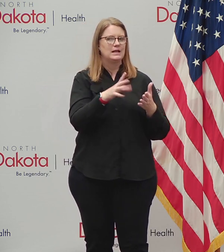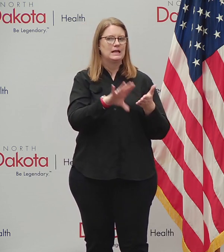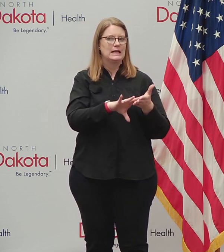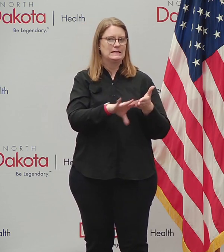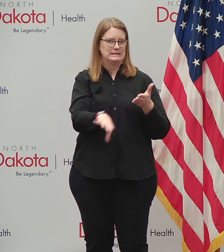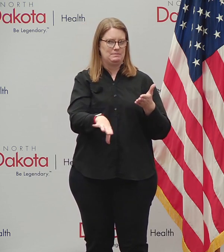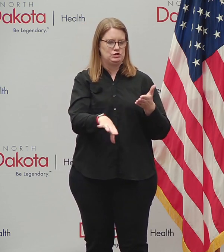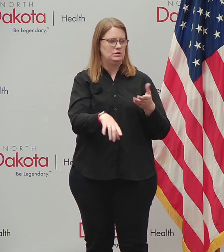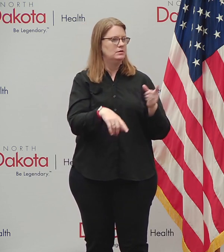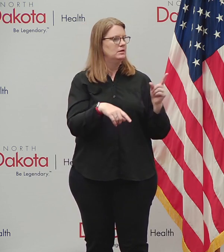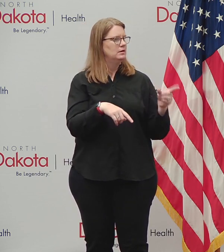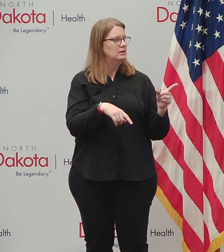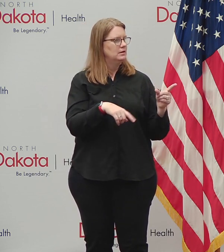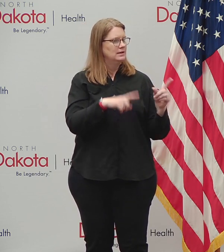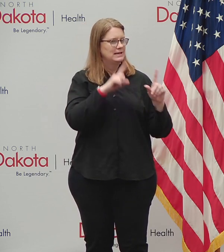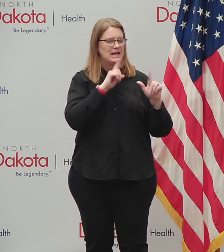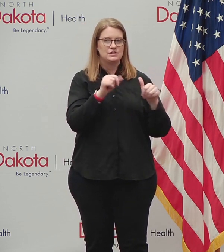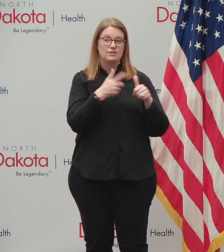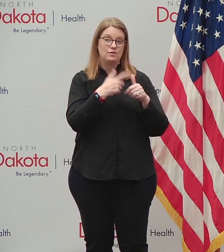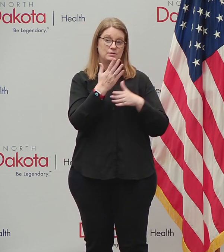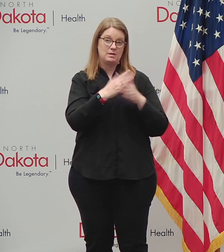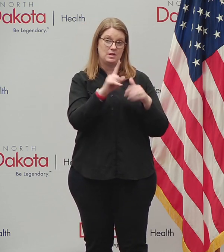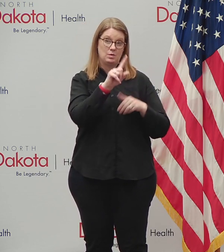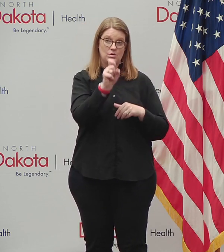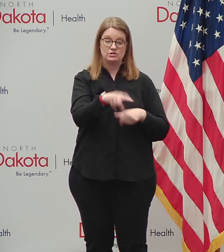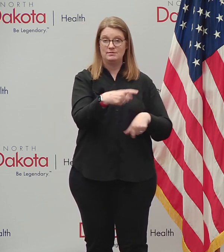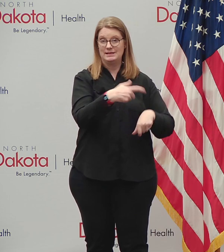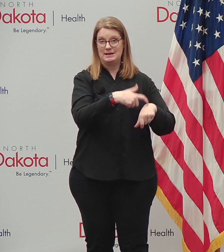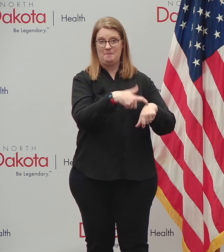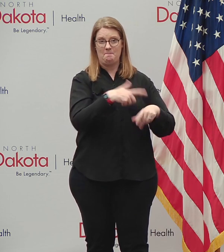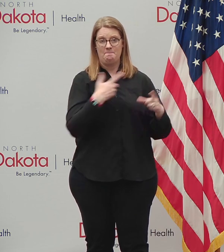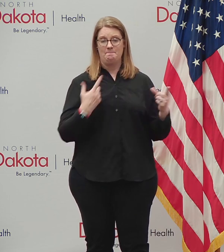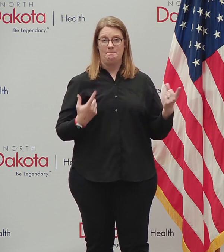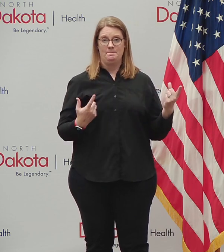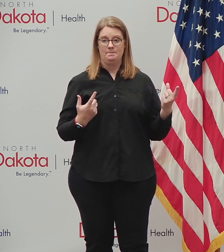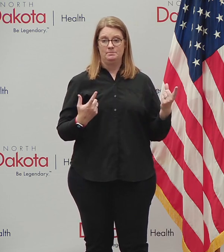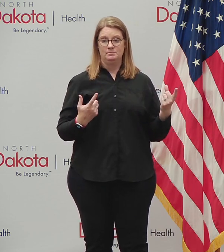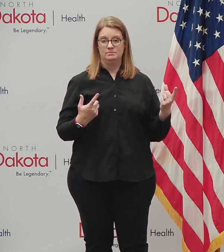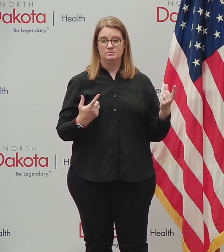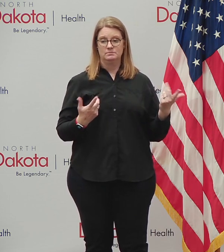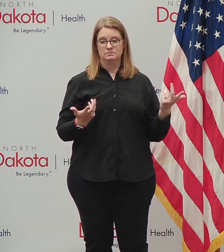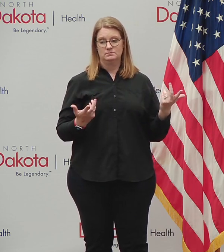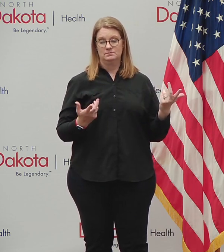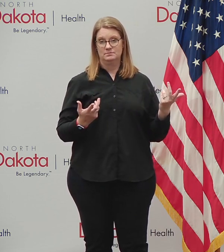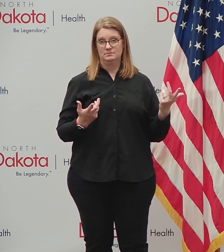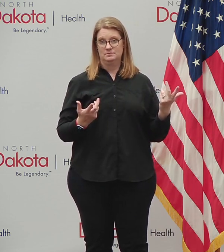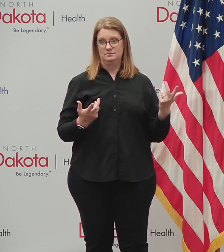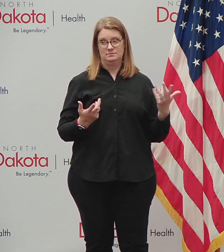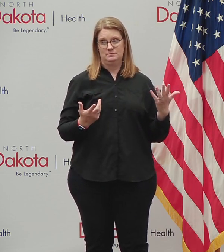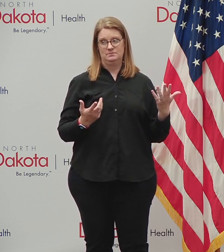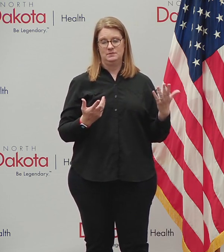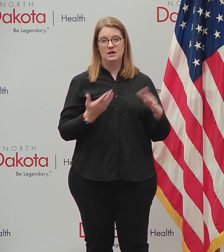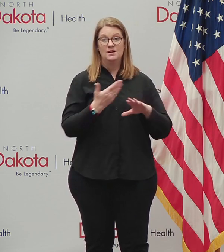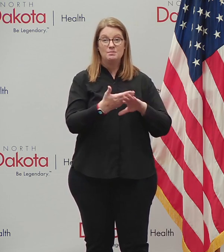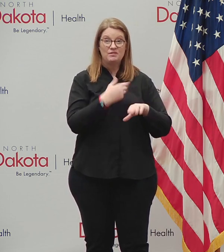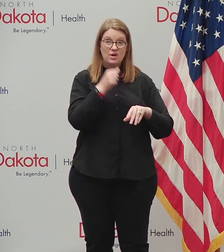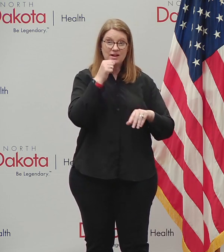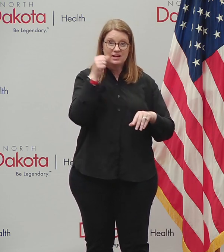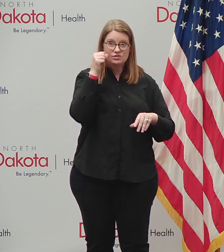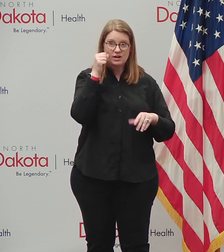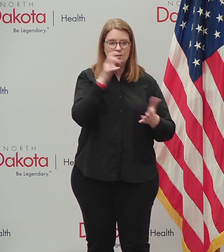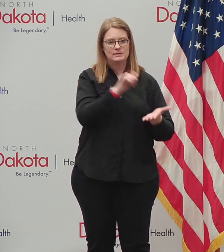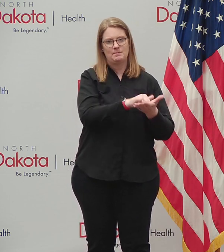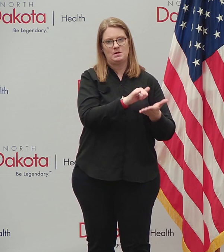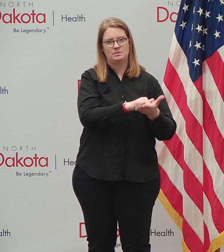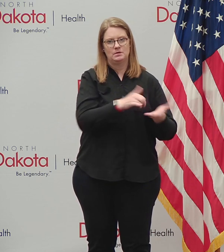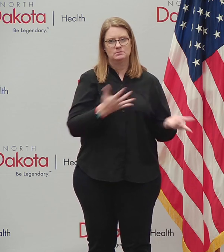uh, here, uh, to answer the first party question on the timing. It would have been, uh, impossible to do anything before yesterday because our action